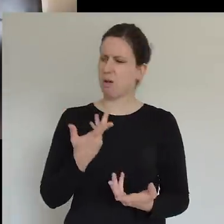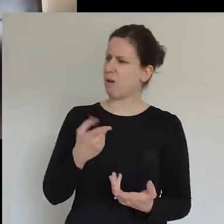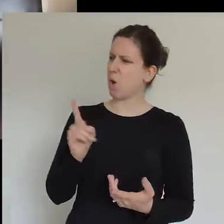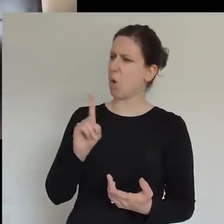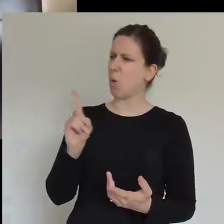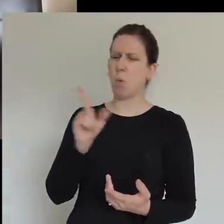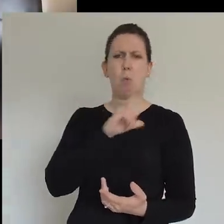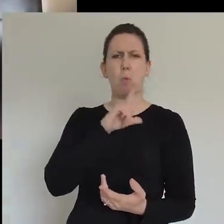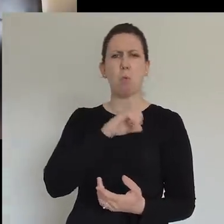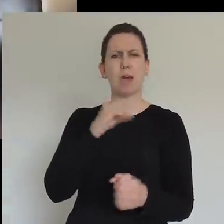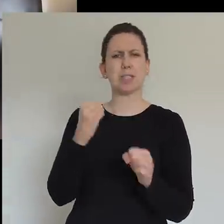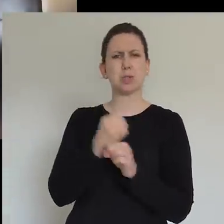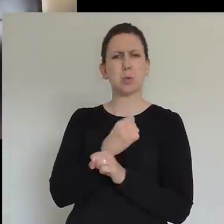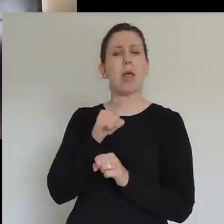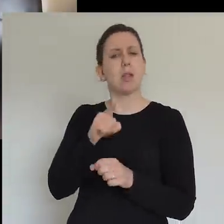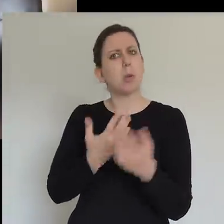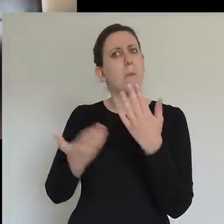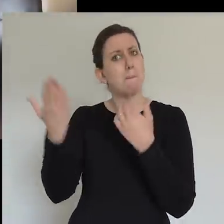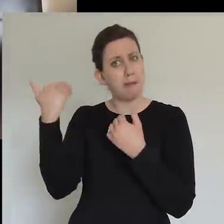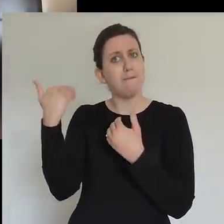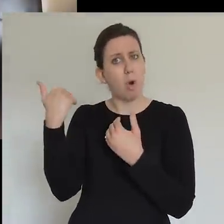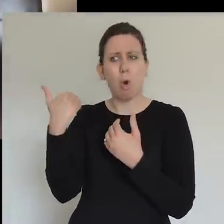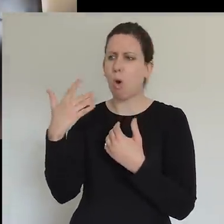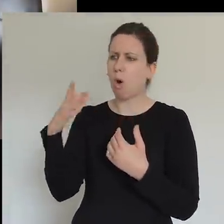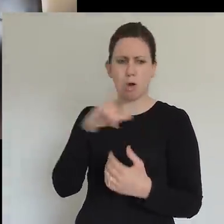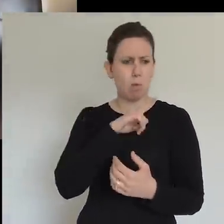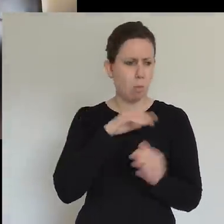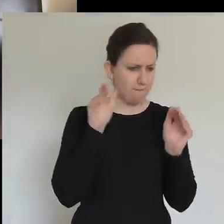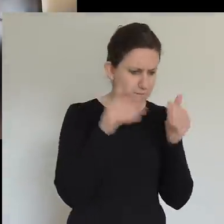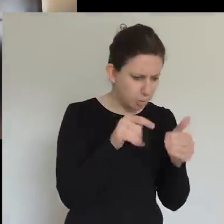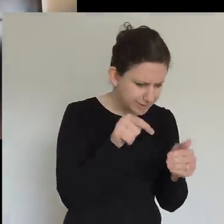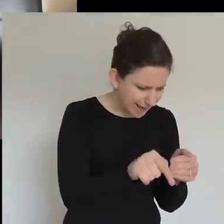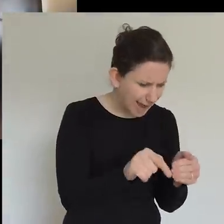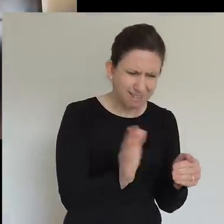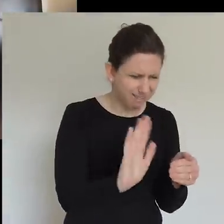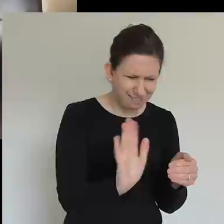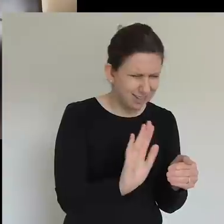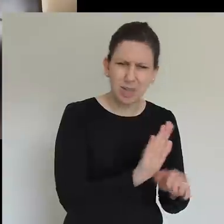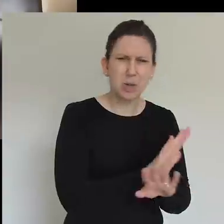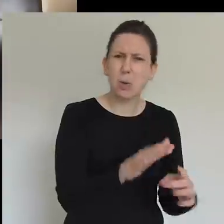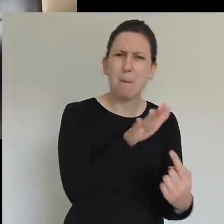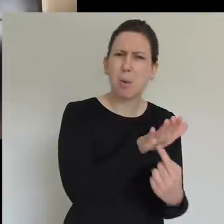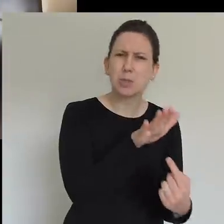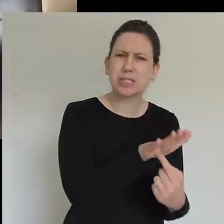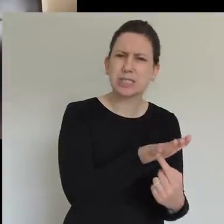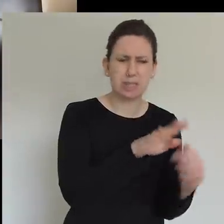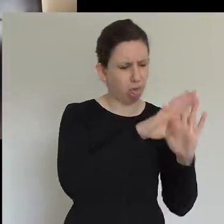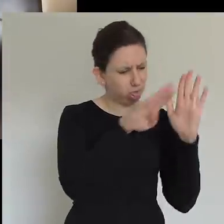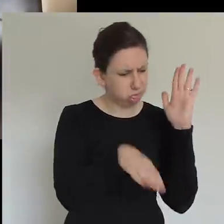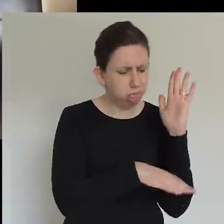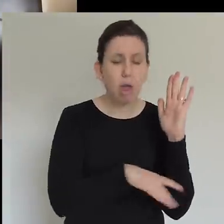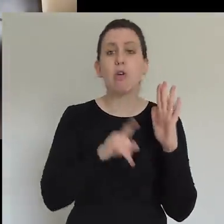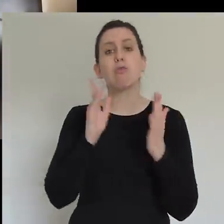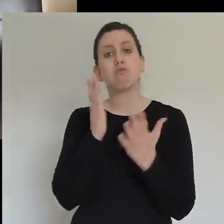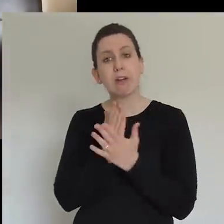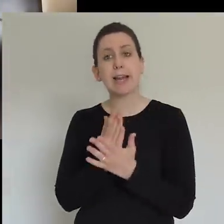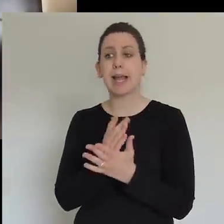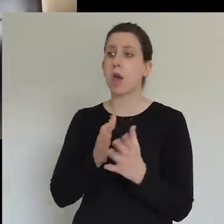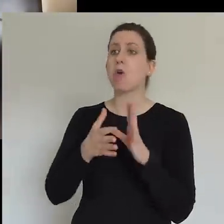know, actually, it's people, people. And that is the greatest commandment after all, isn't it? Love, love God and love your neighbour as yourself.